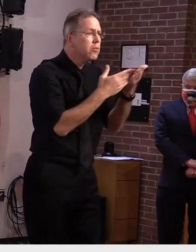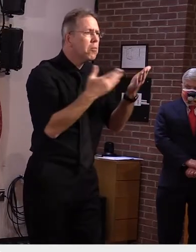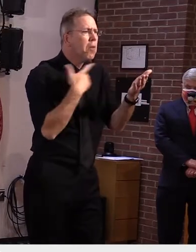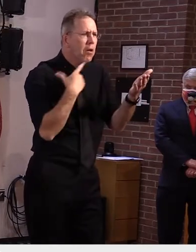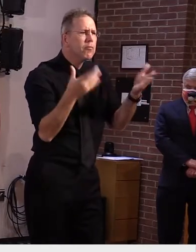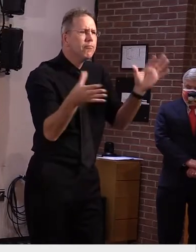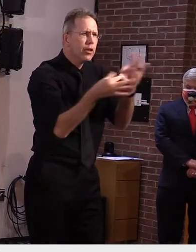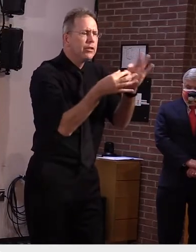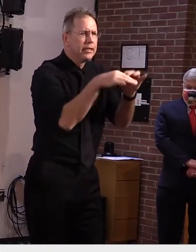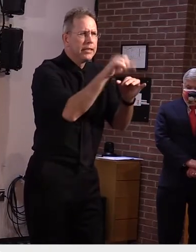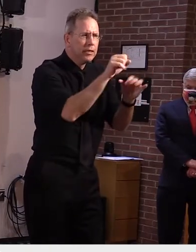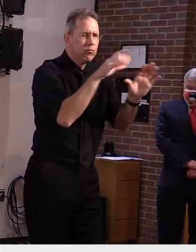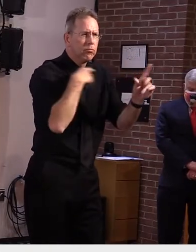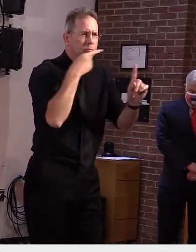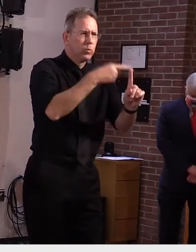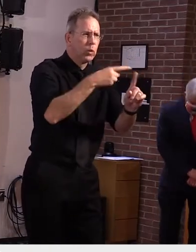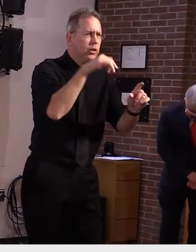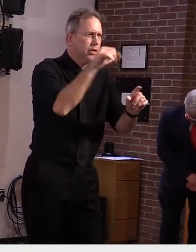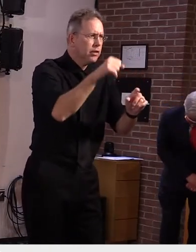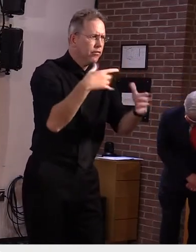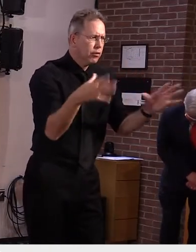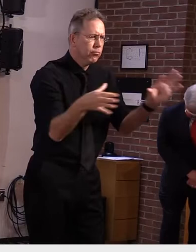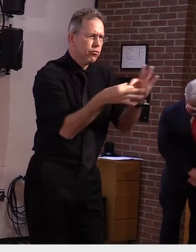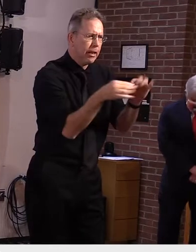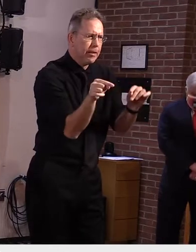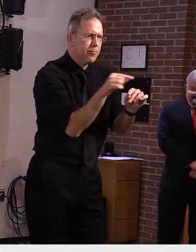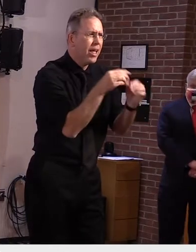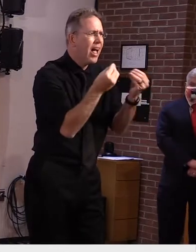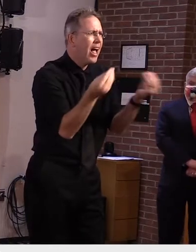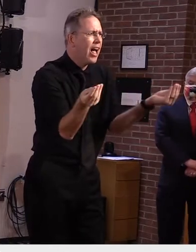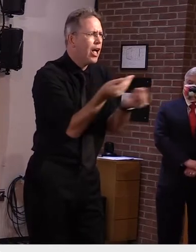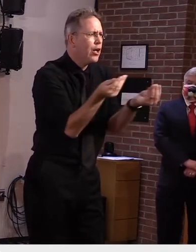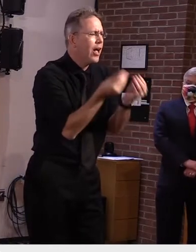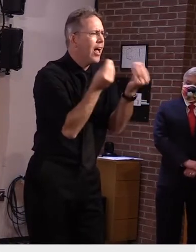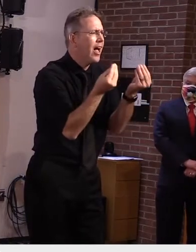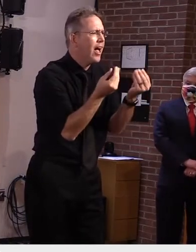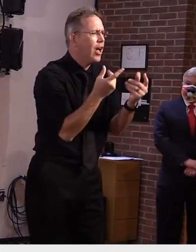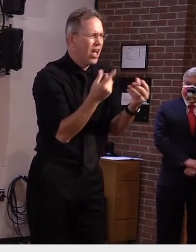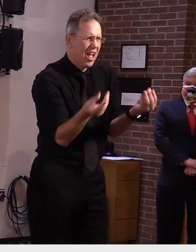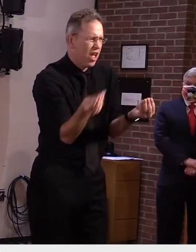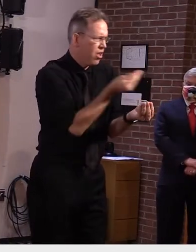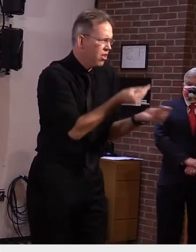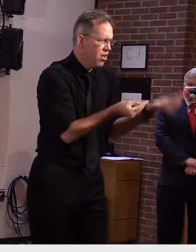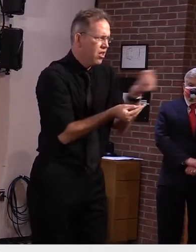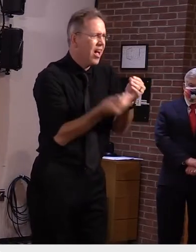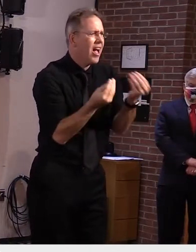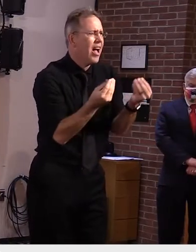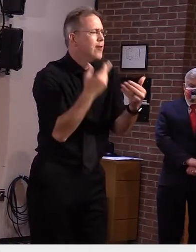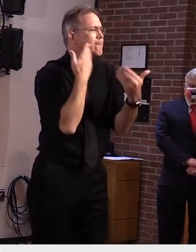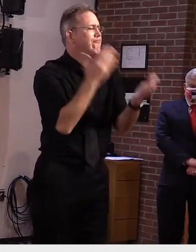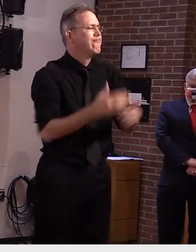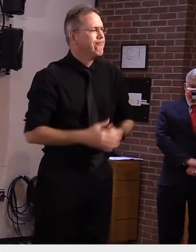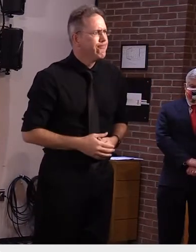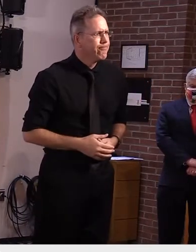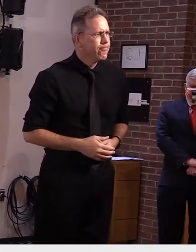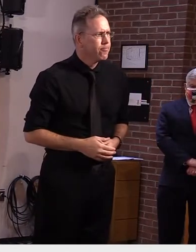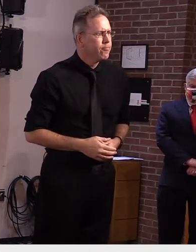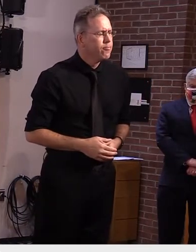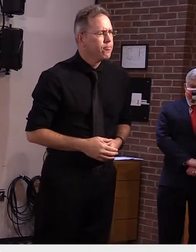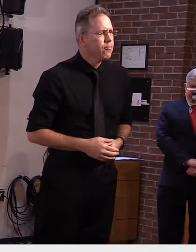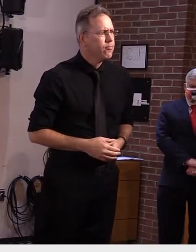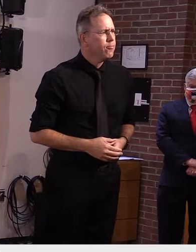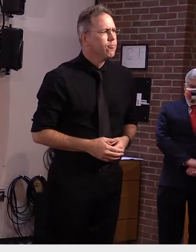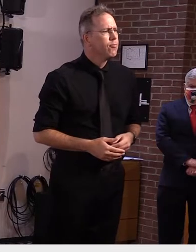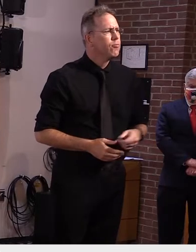um went in each of those cases and um do you uh agree with the